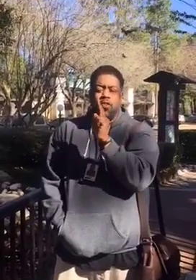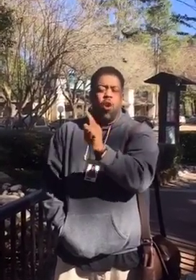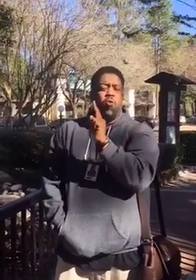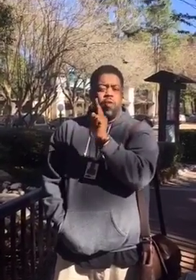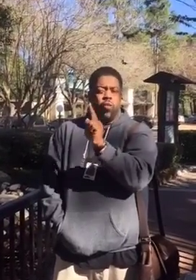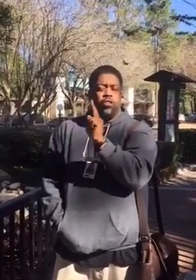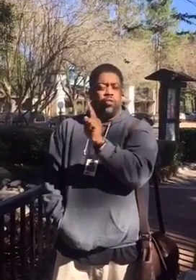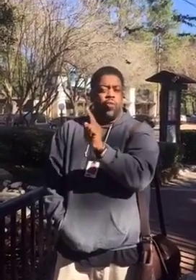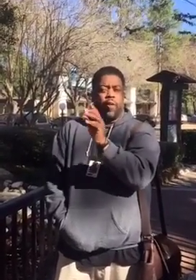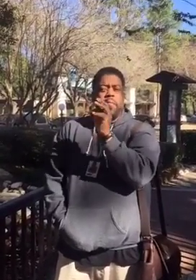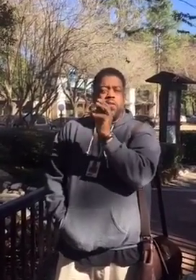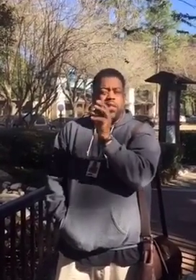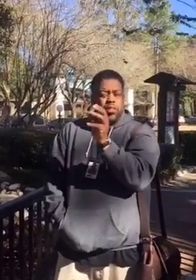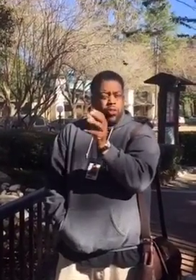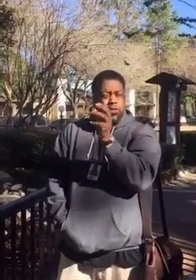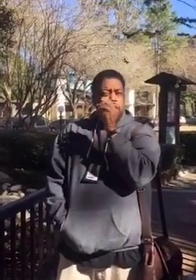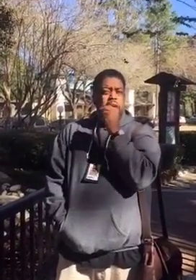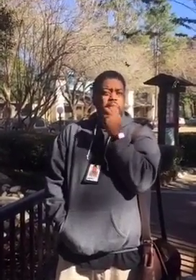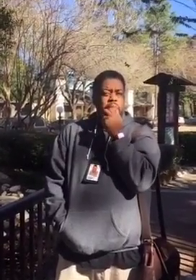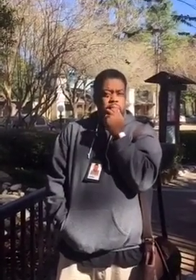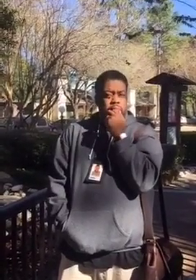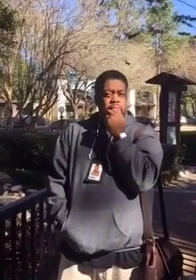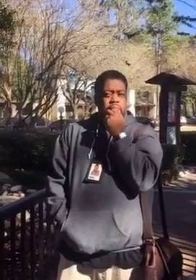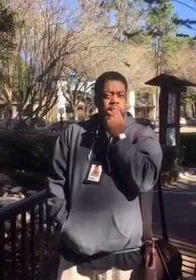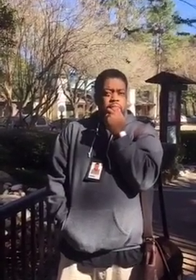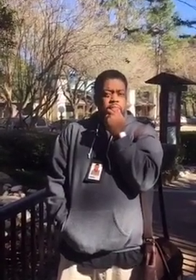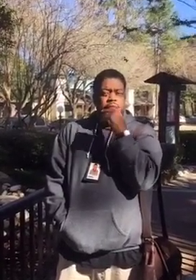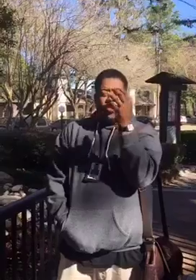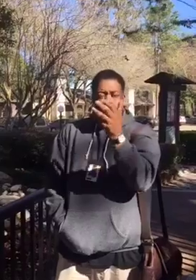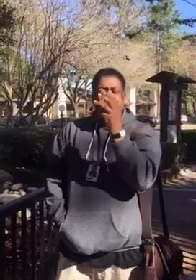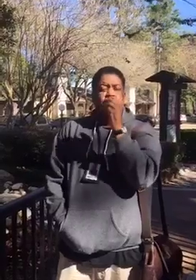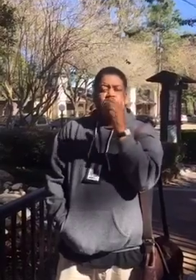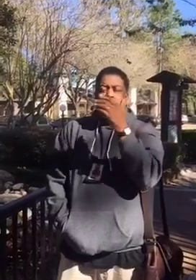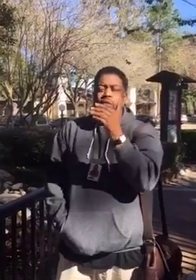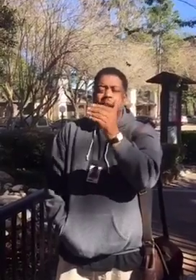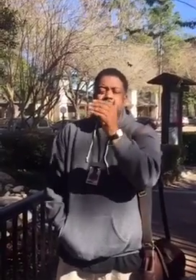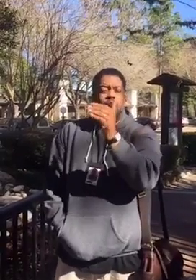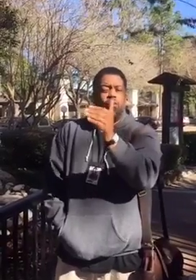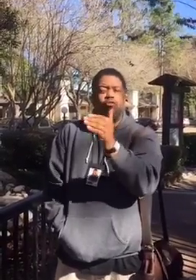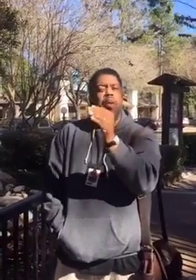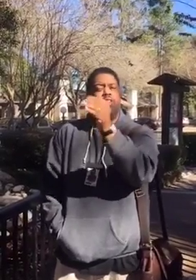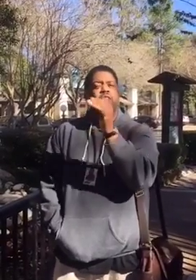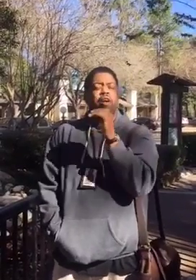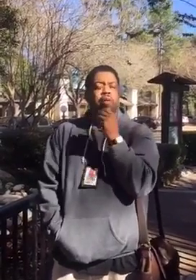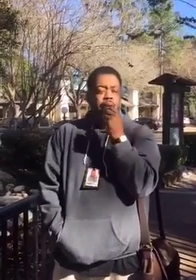go of what you're doing. This is your dream. This is your dream. And you can't tell your dream to hurry up.